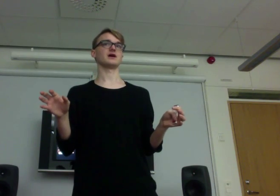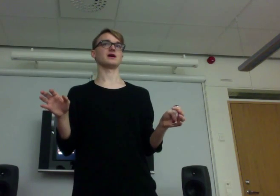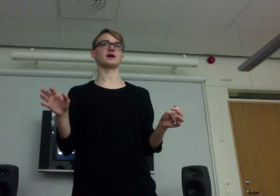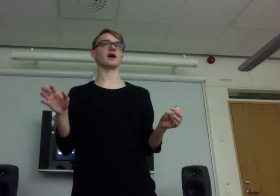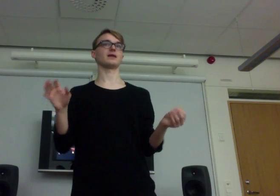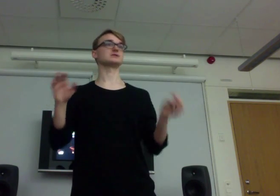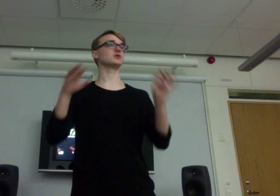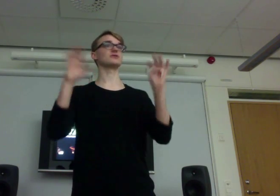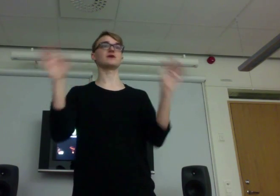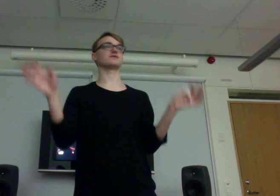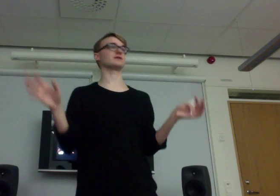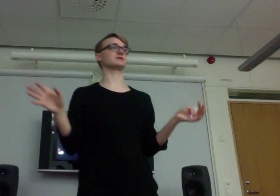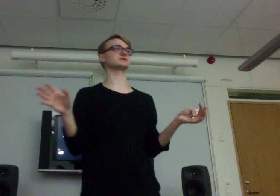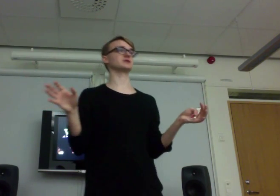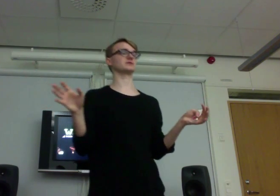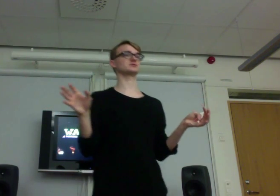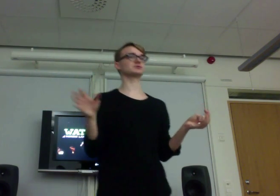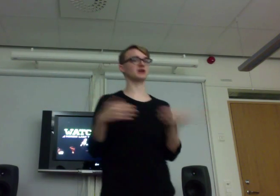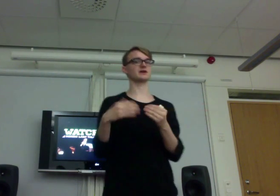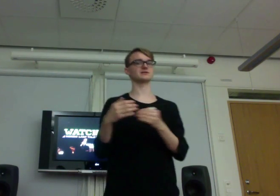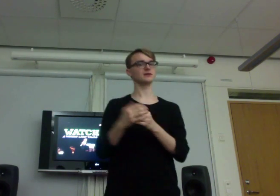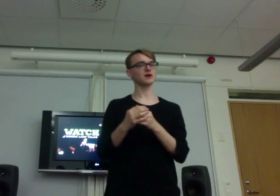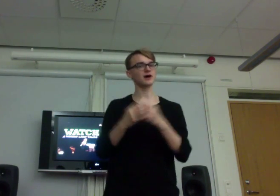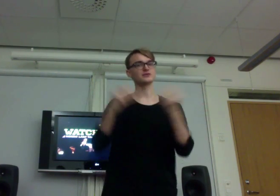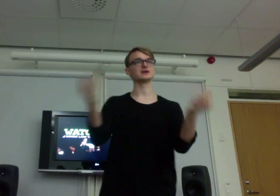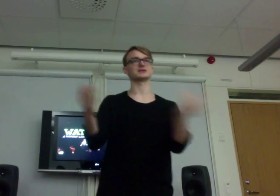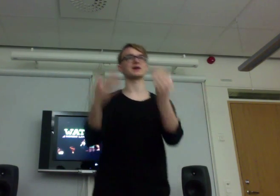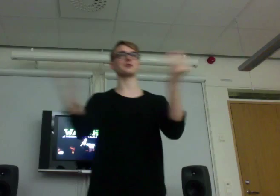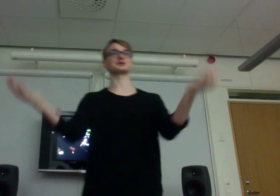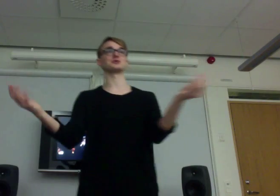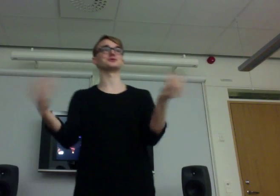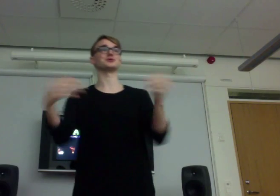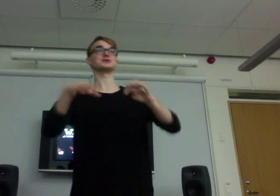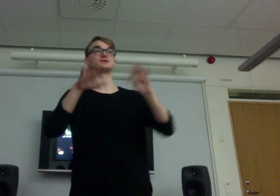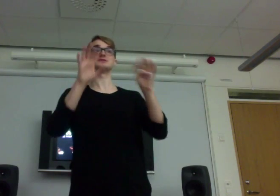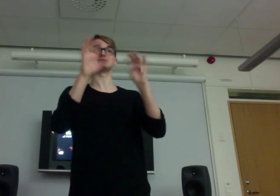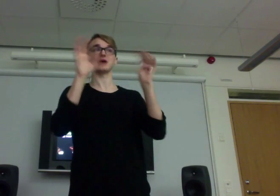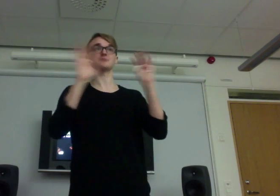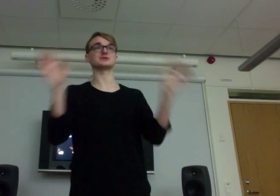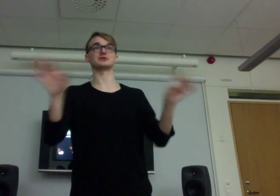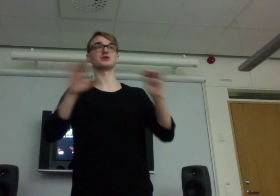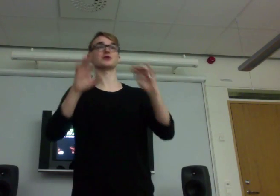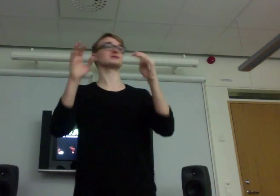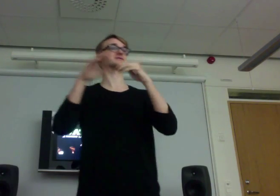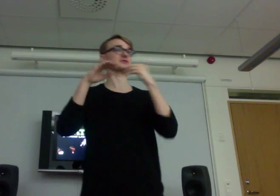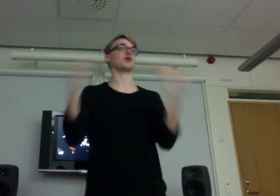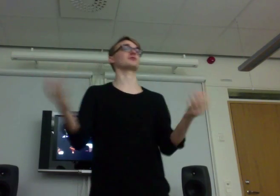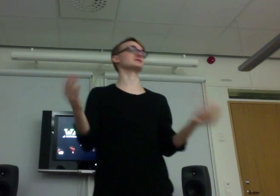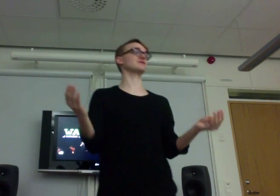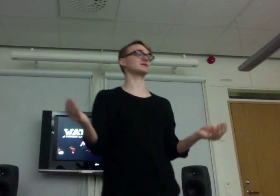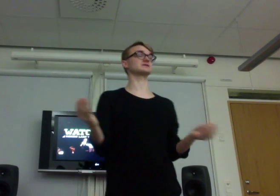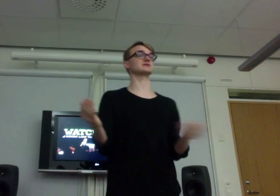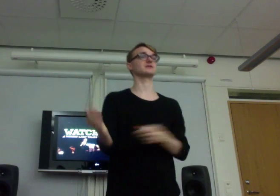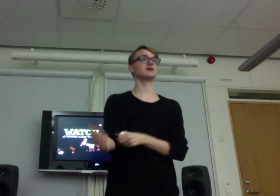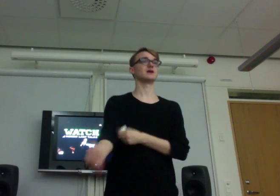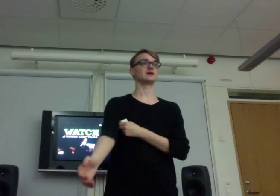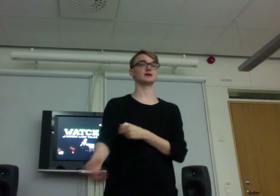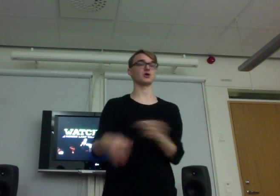And it's only fantasy games. Which I think now I told you it's absolutely not this always fantasy. In all